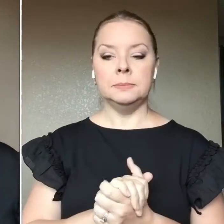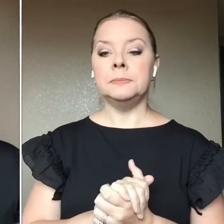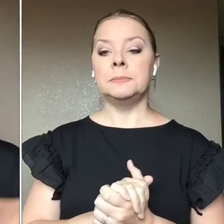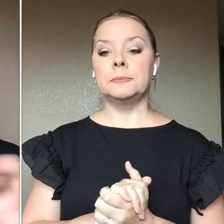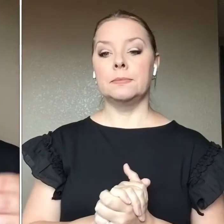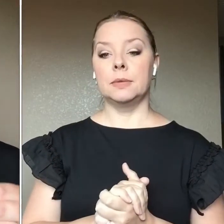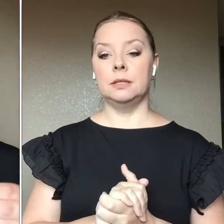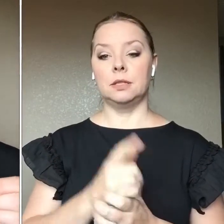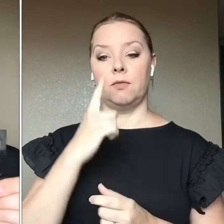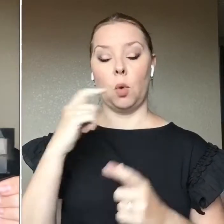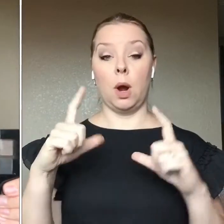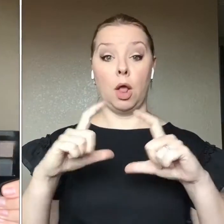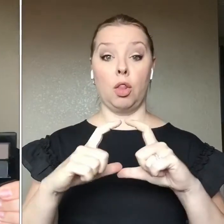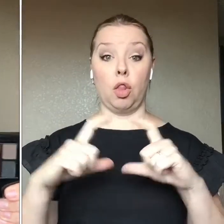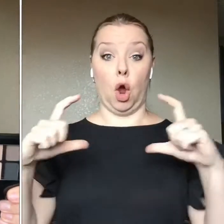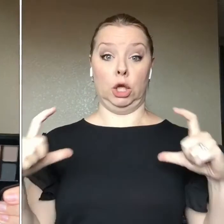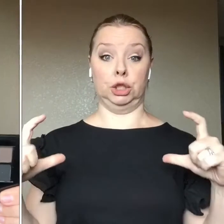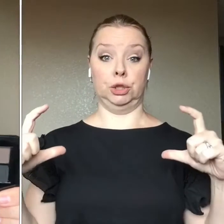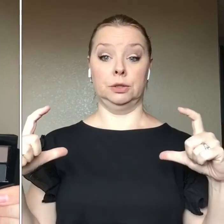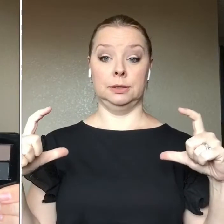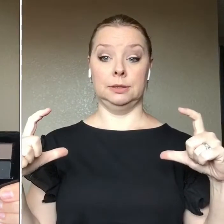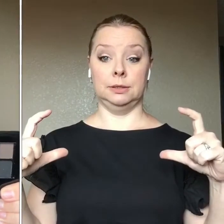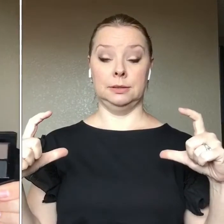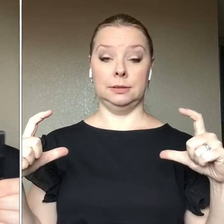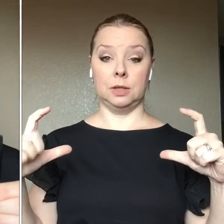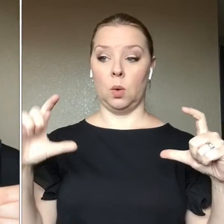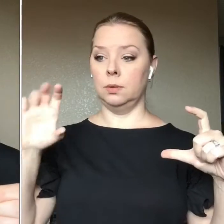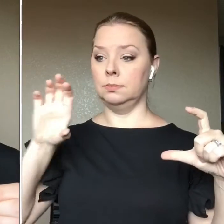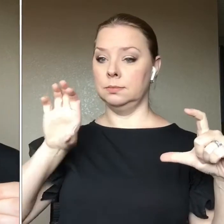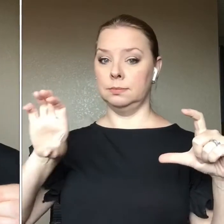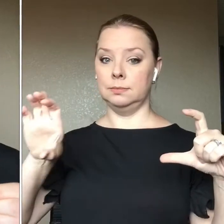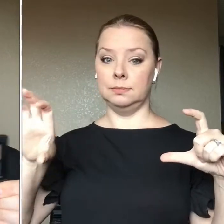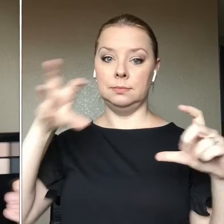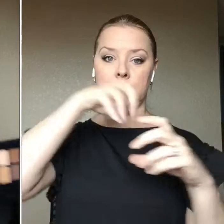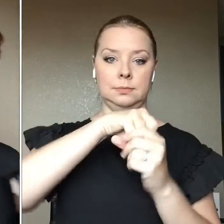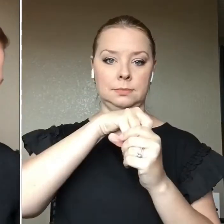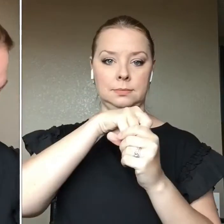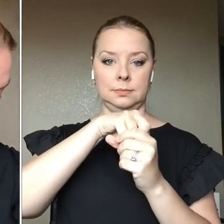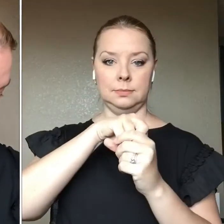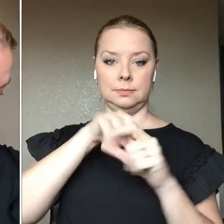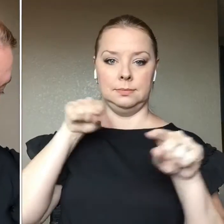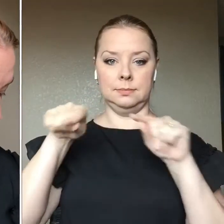larger palette, these colors are included in here. Um,